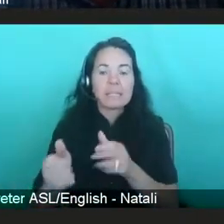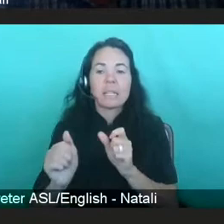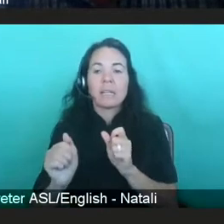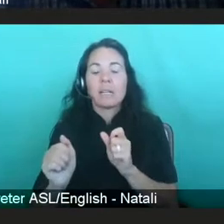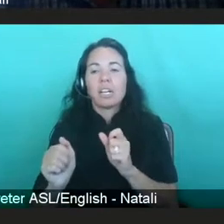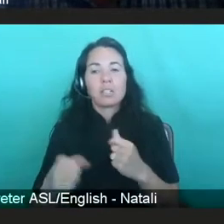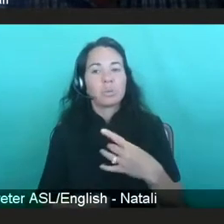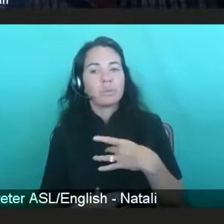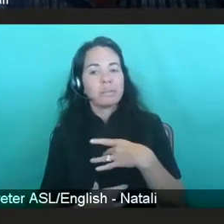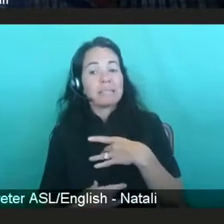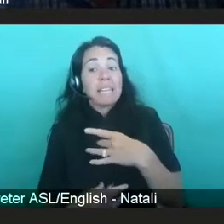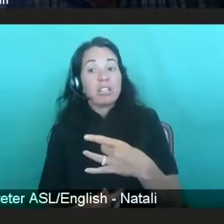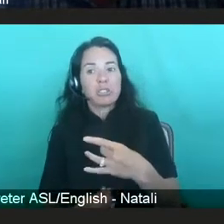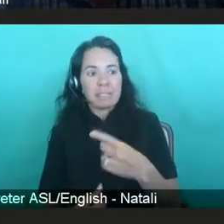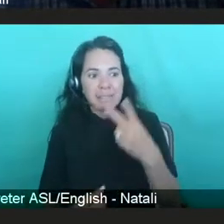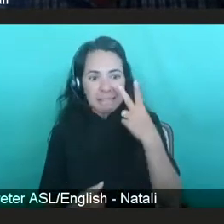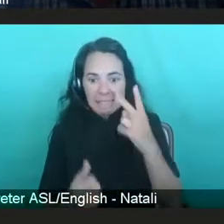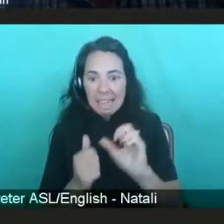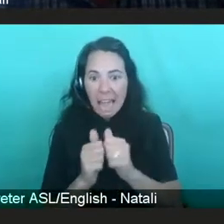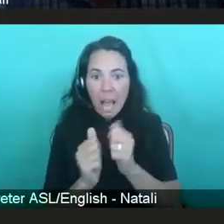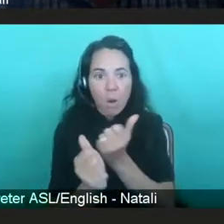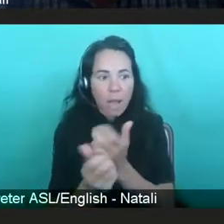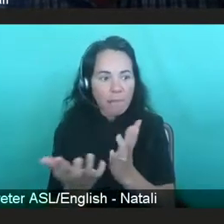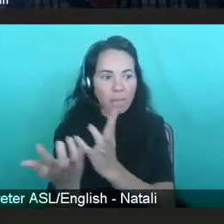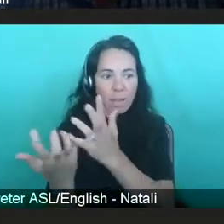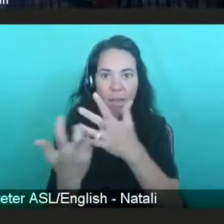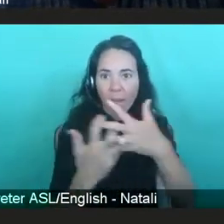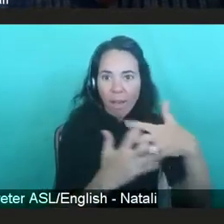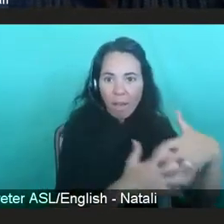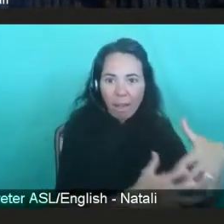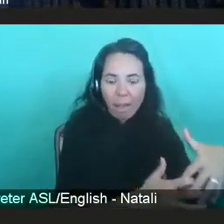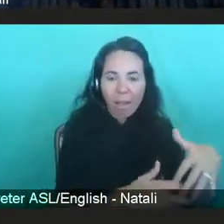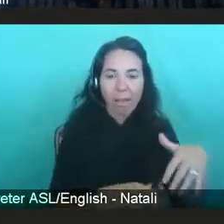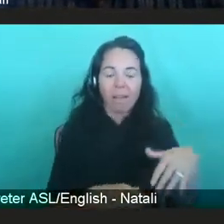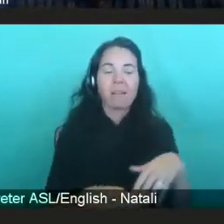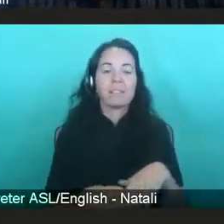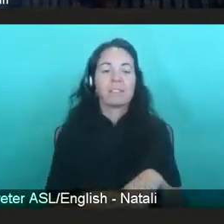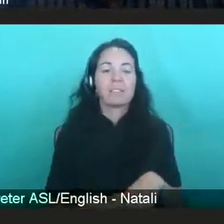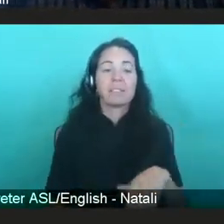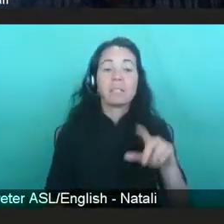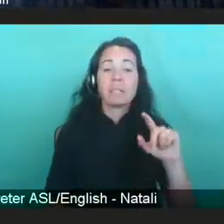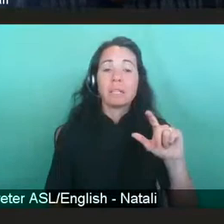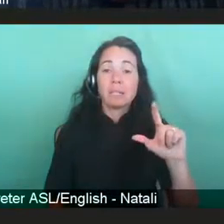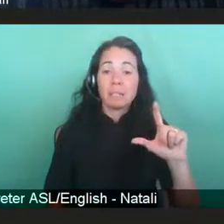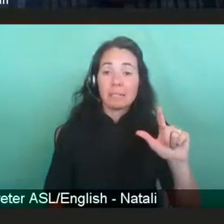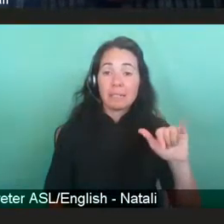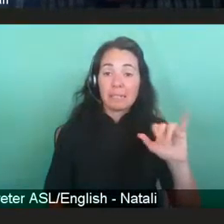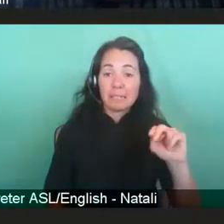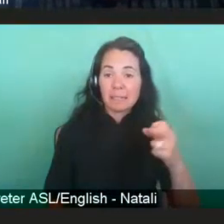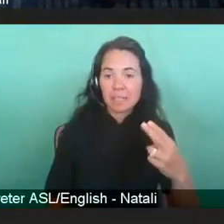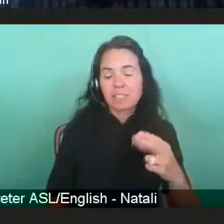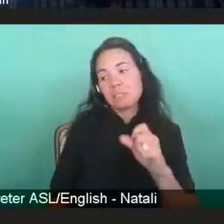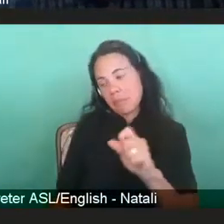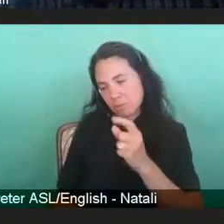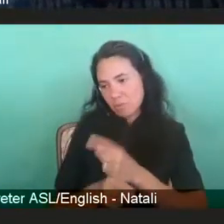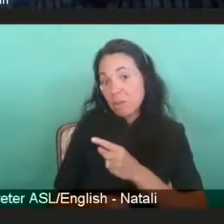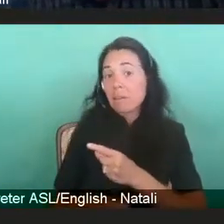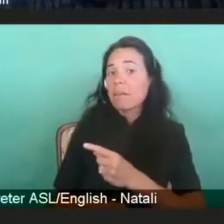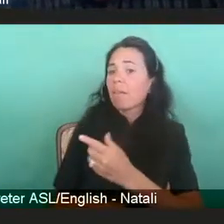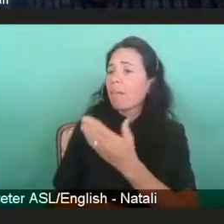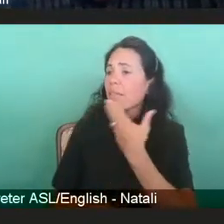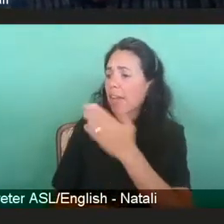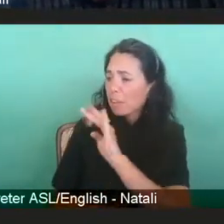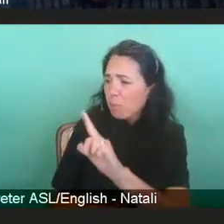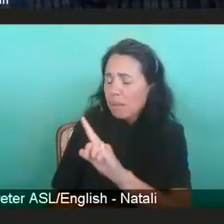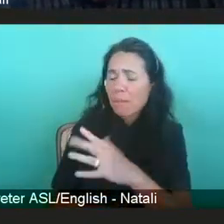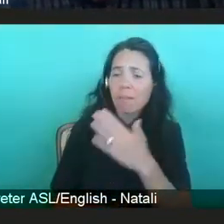of that sort of play out, Tom. Yeah, it is. And Bill and Tony, I want to thank you for being with us today and for all you're doing